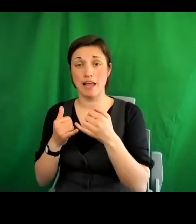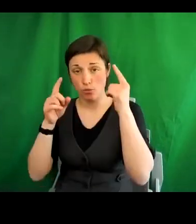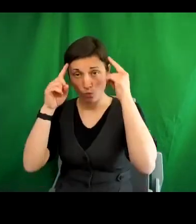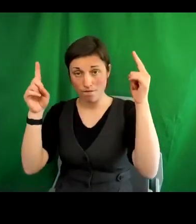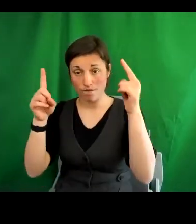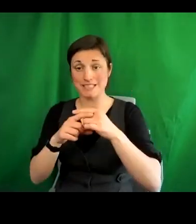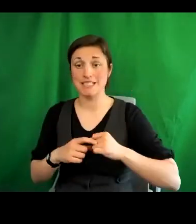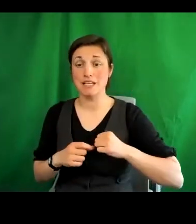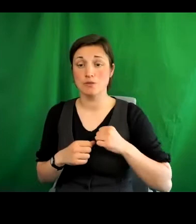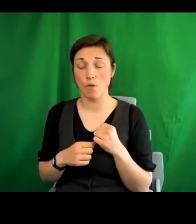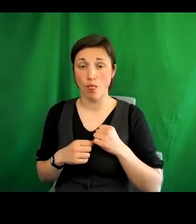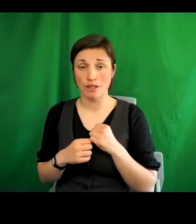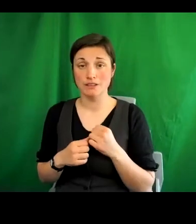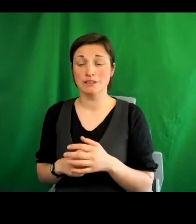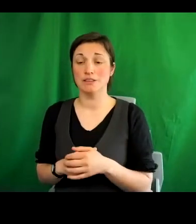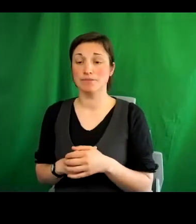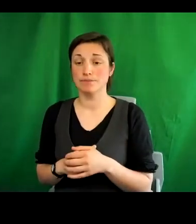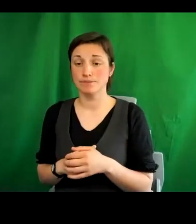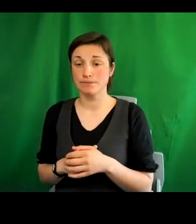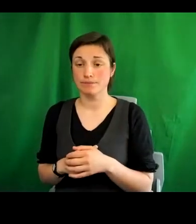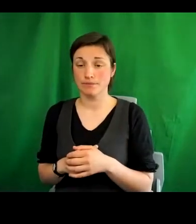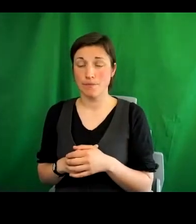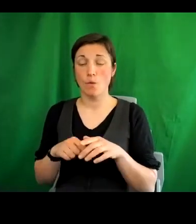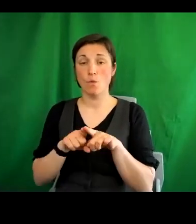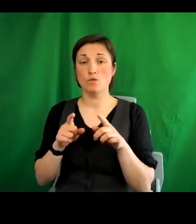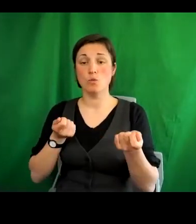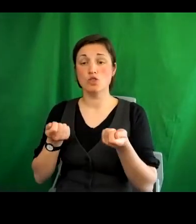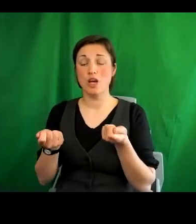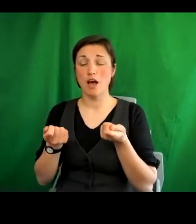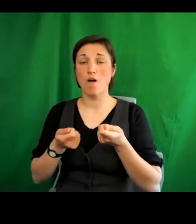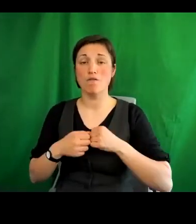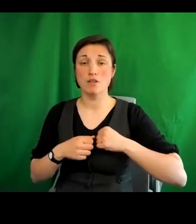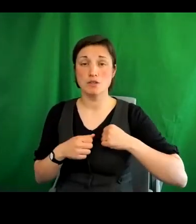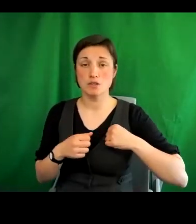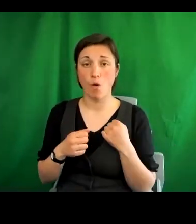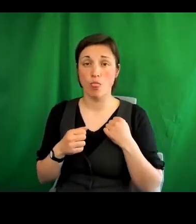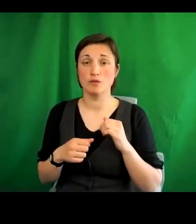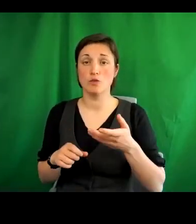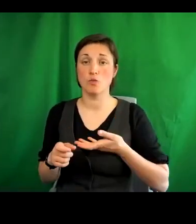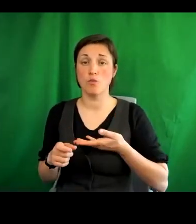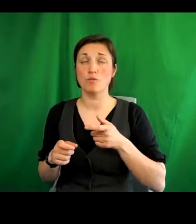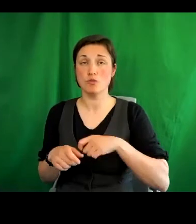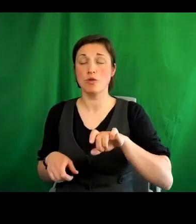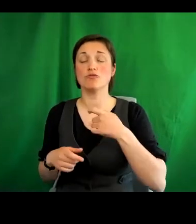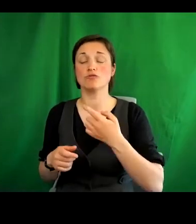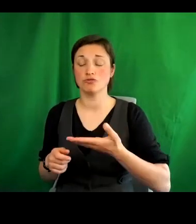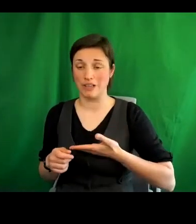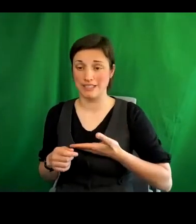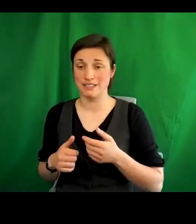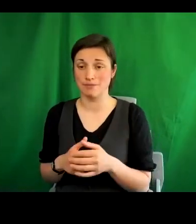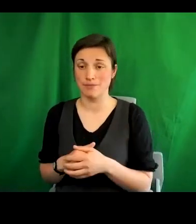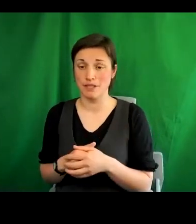Force for Human Rights Leadership. He's also a long-standing champion of national human rights commissions,